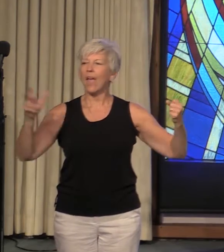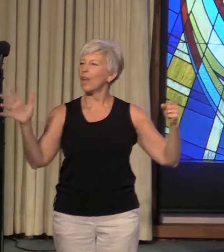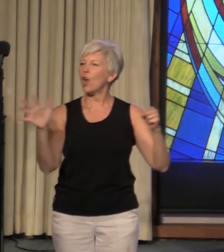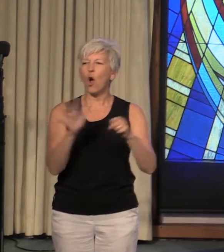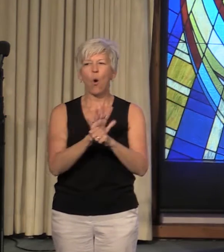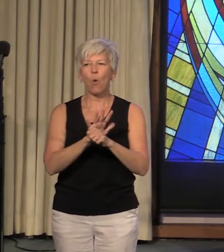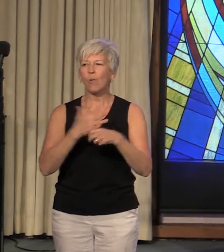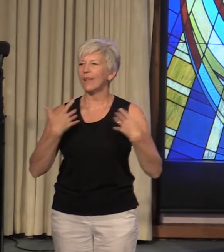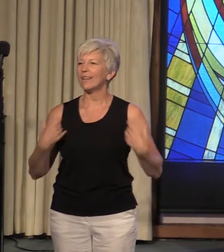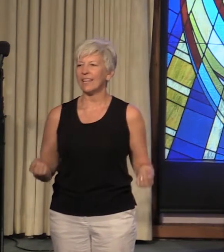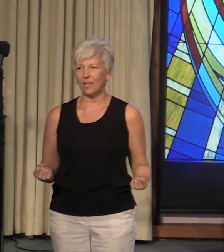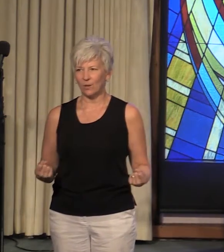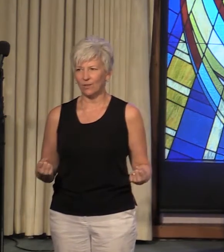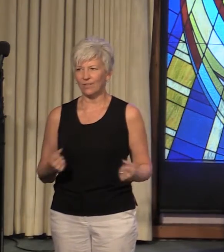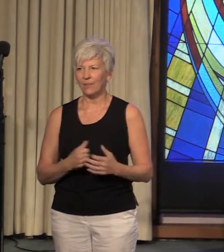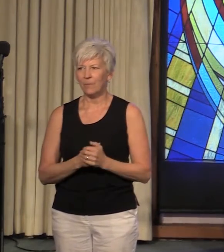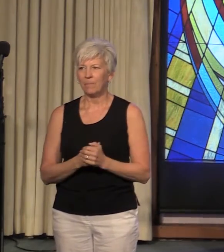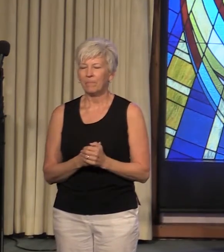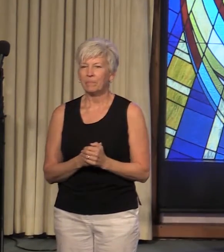movement.